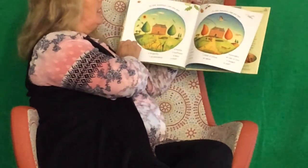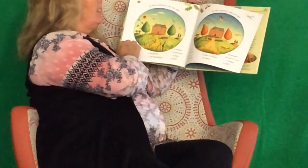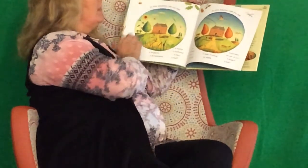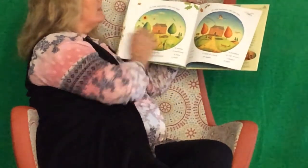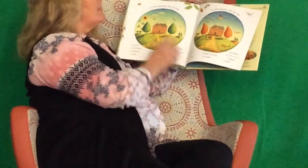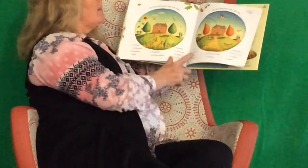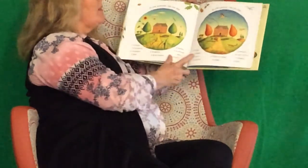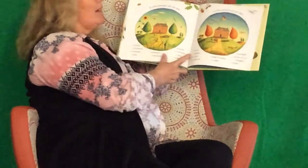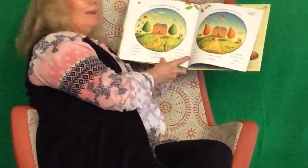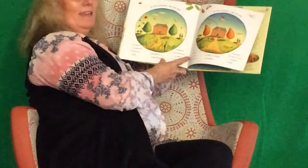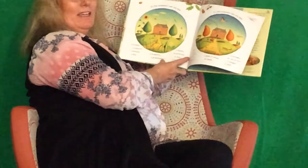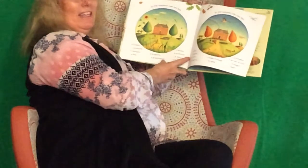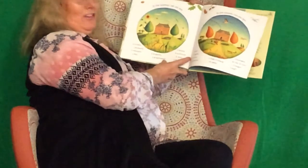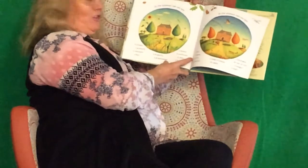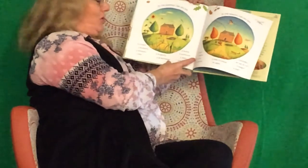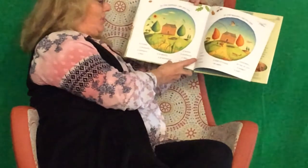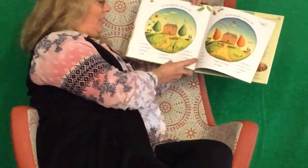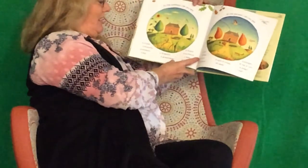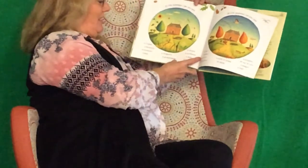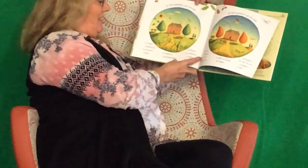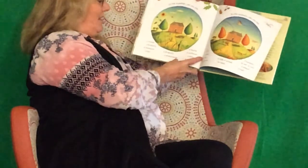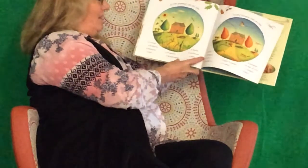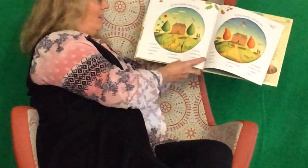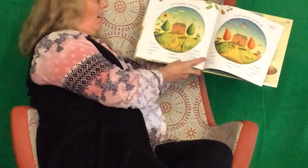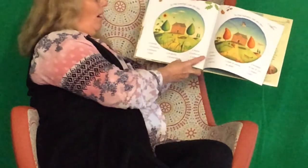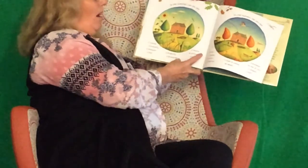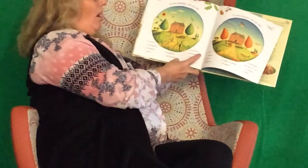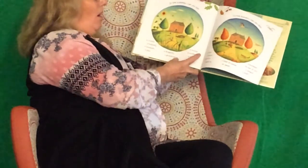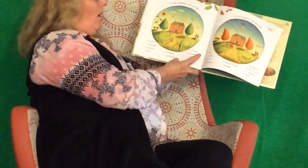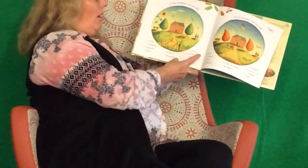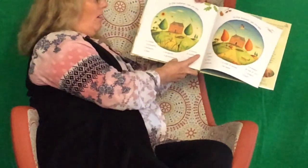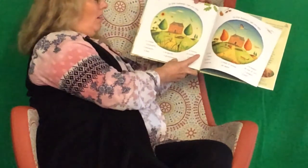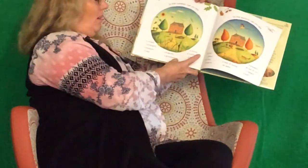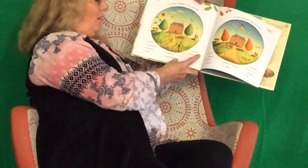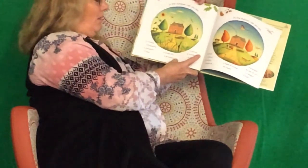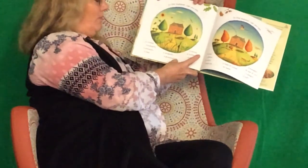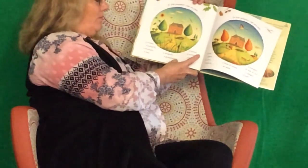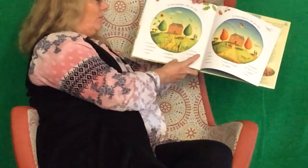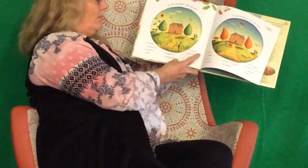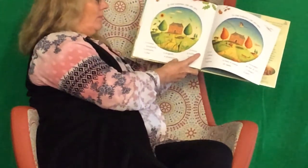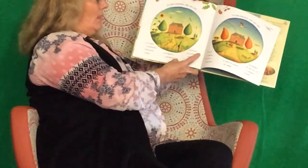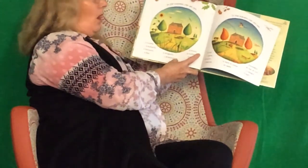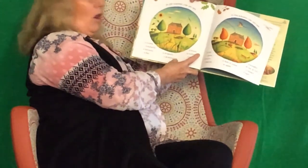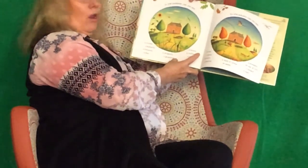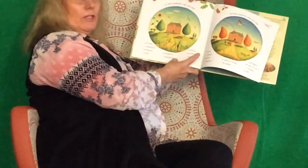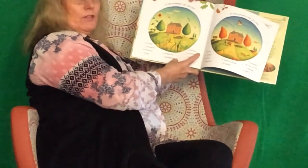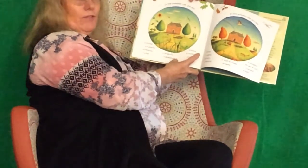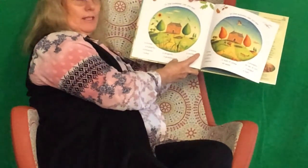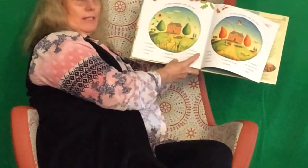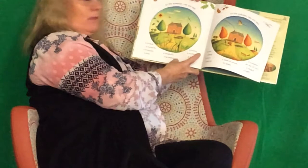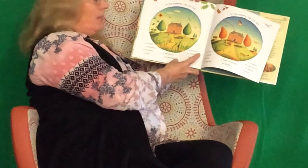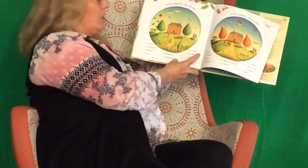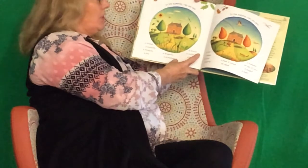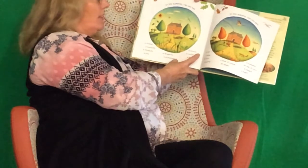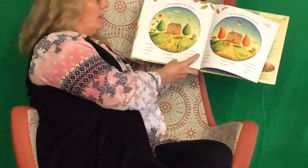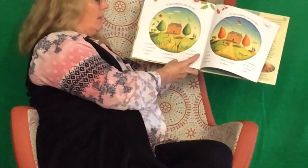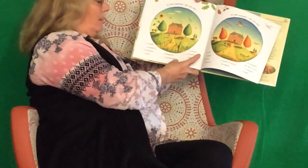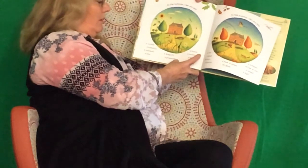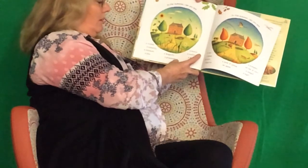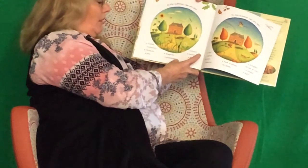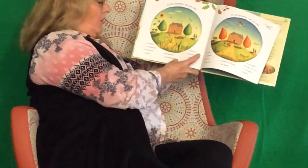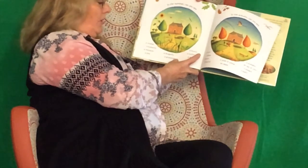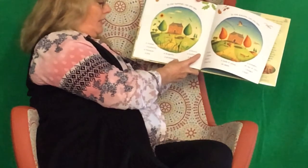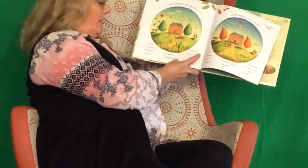In the summer, can you see? Oh. Lots of things in the picture.